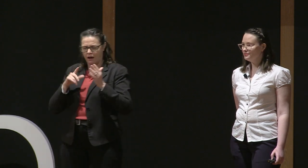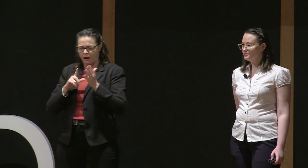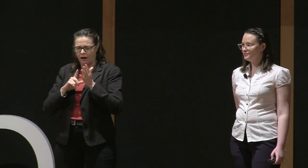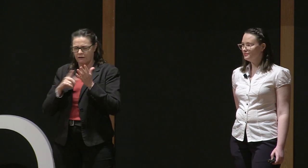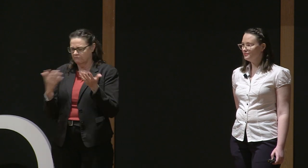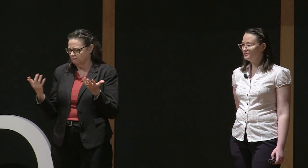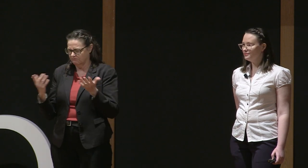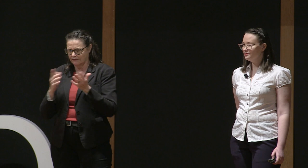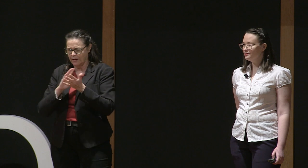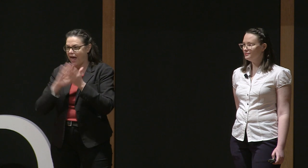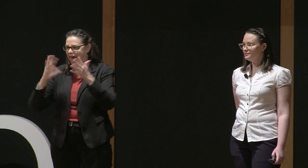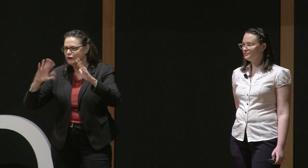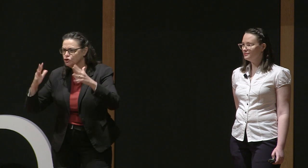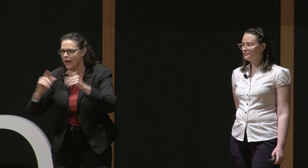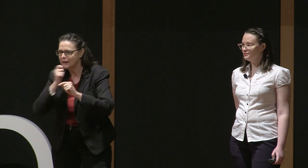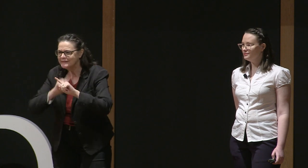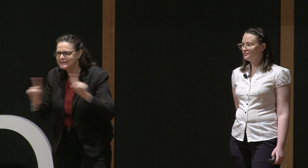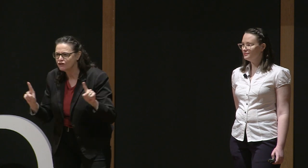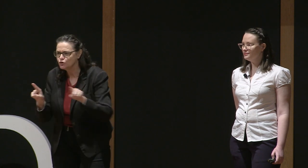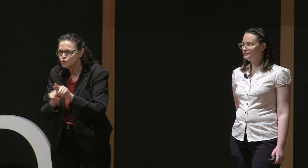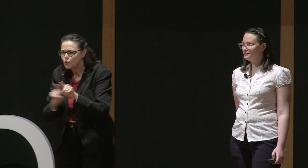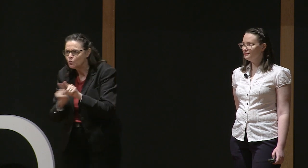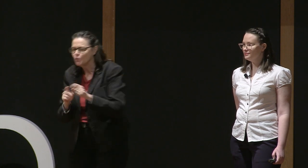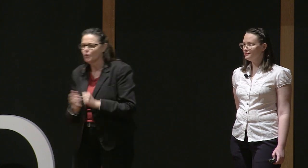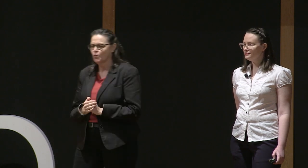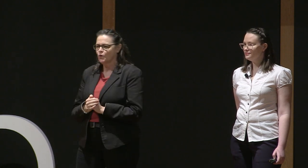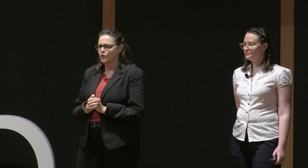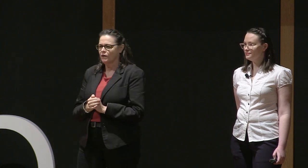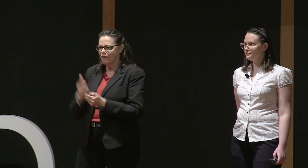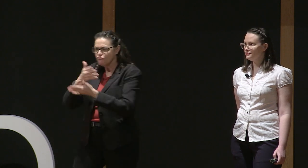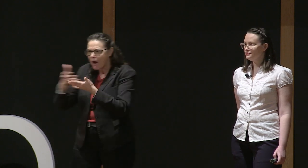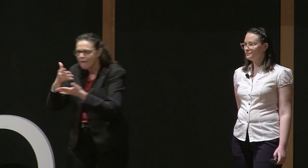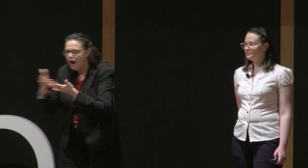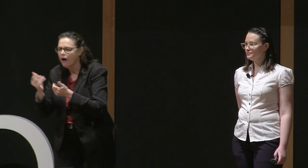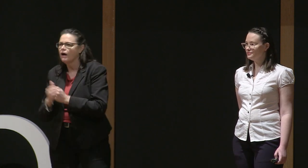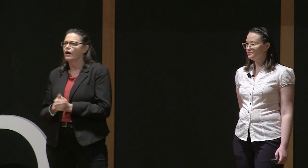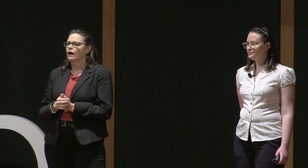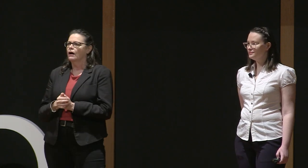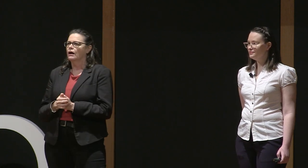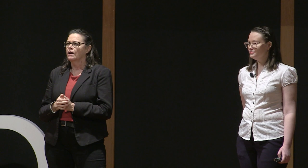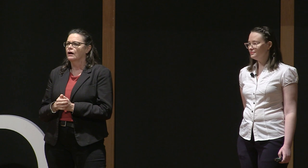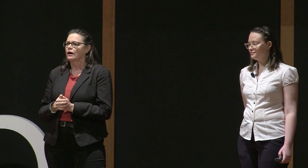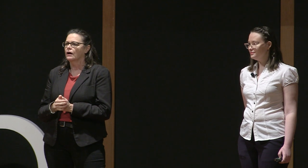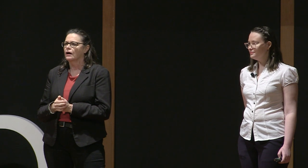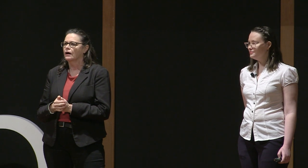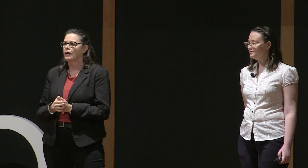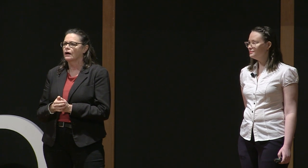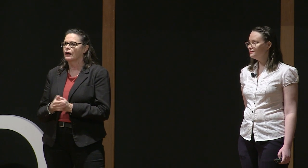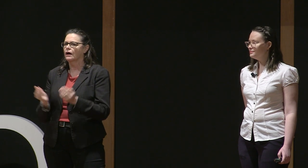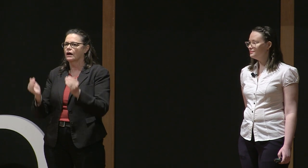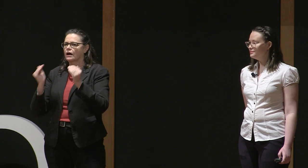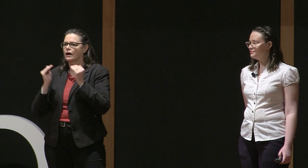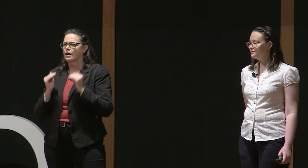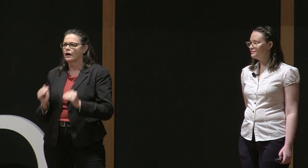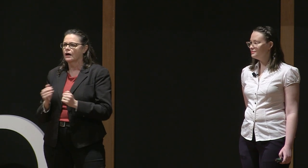concern through the process was also about hand shapes. The hand shapes are different when it comes